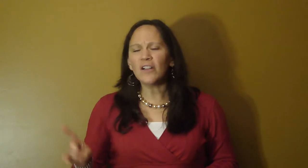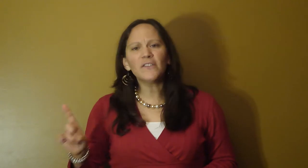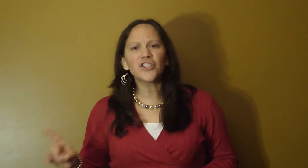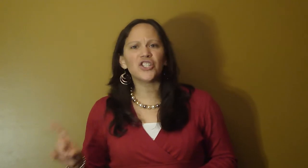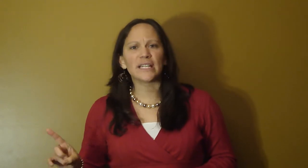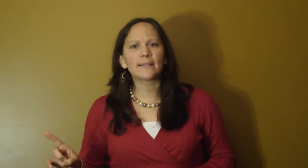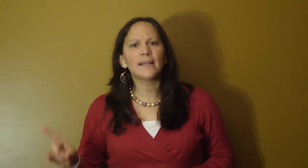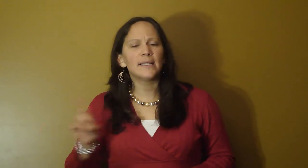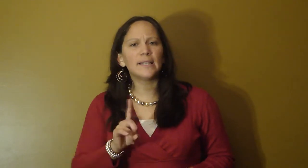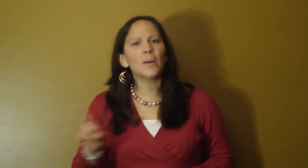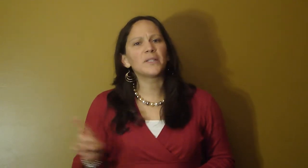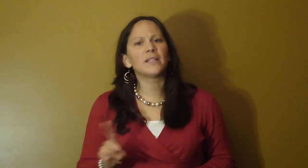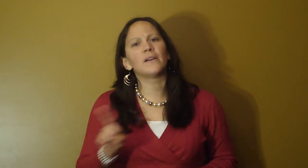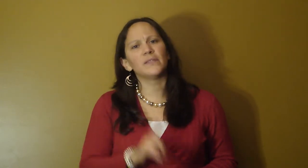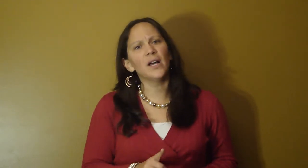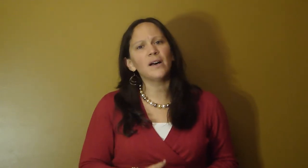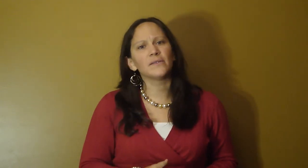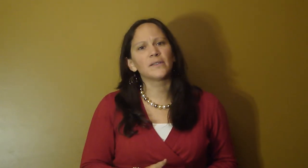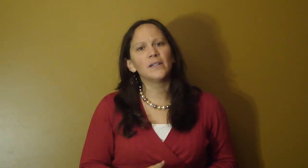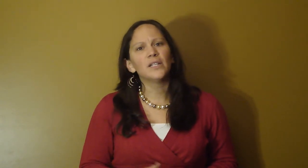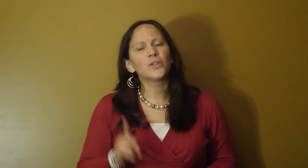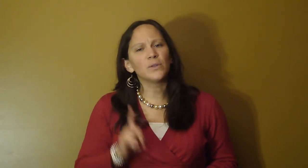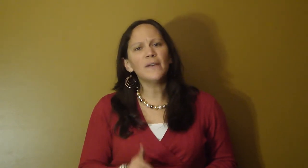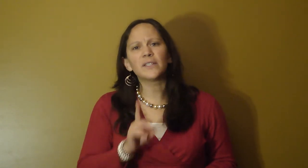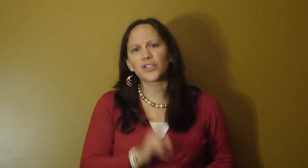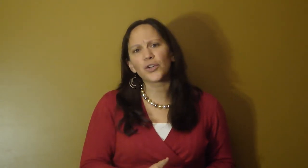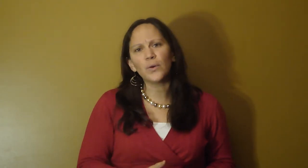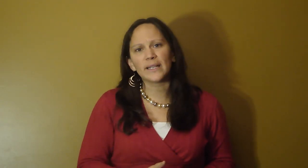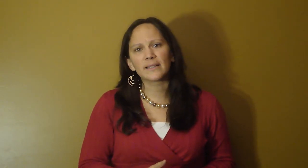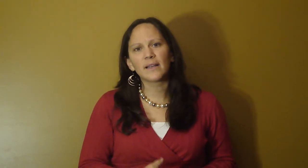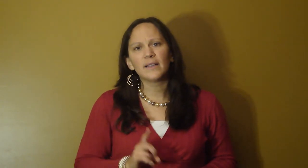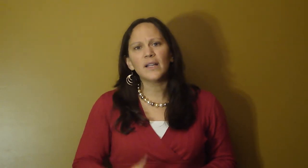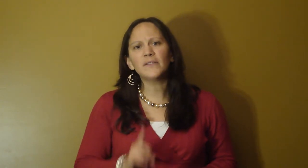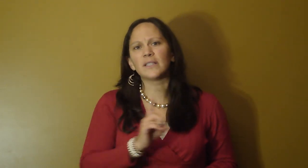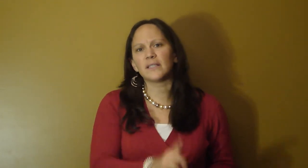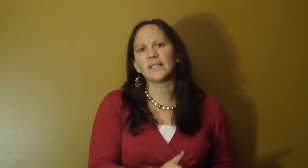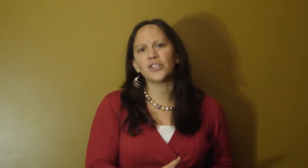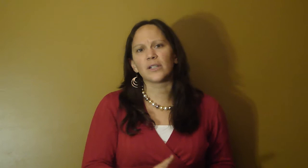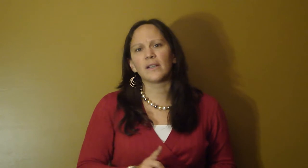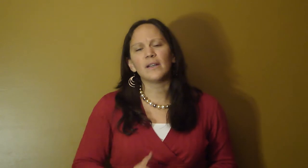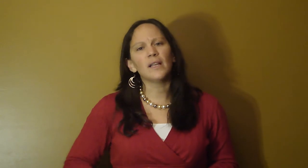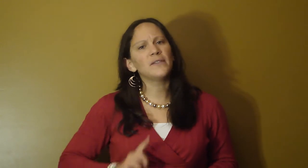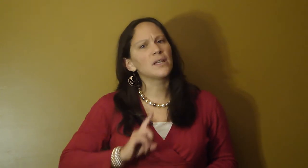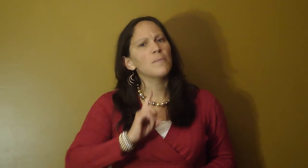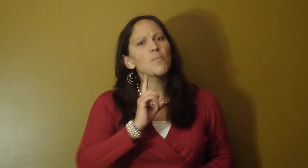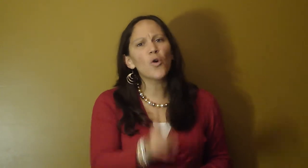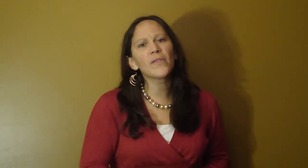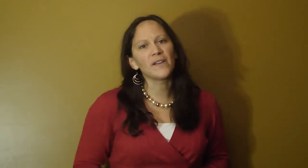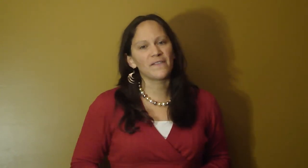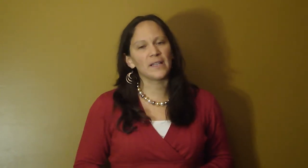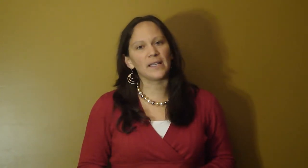selfishness is the opposite of love. So love is a choice. Love is a decision. Love is more than a feeling.